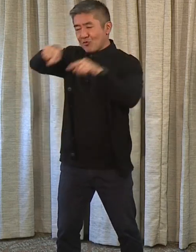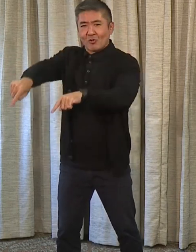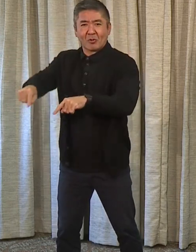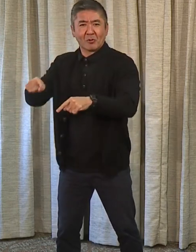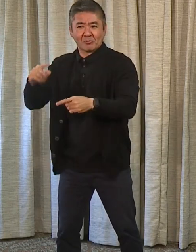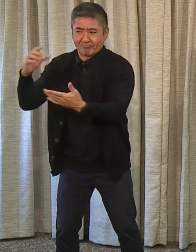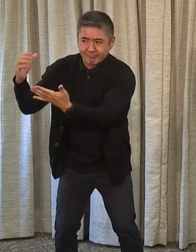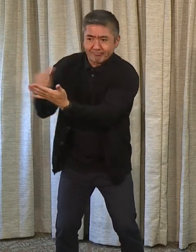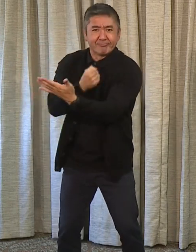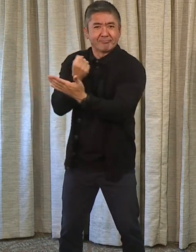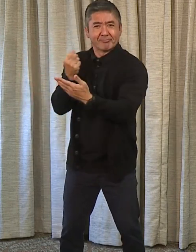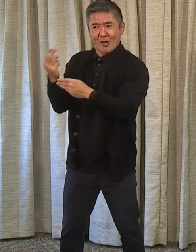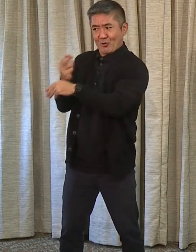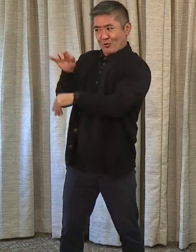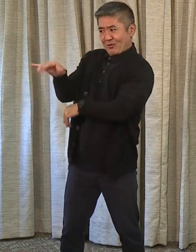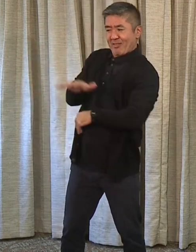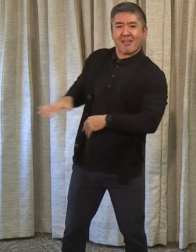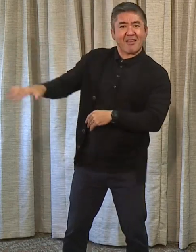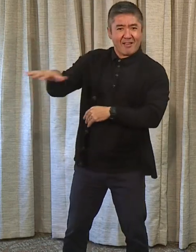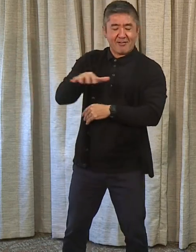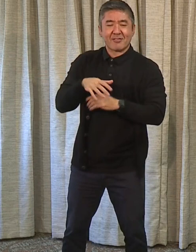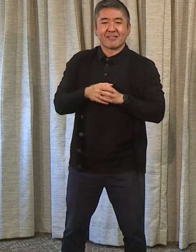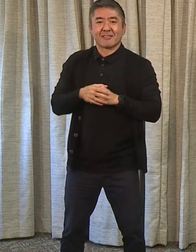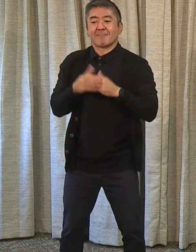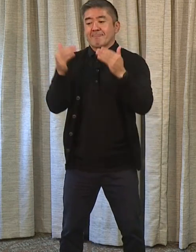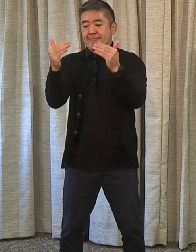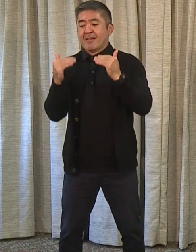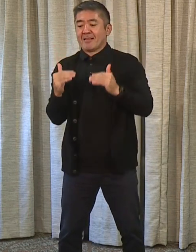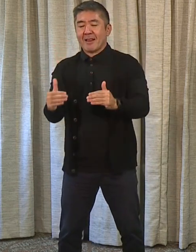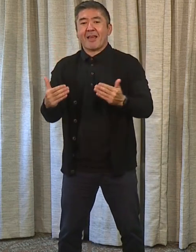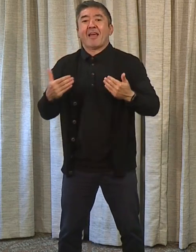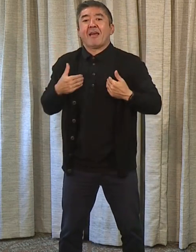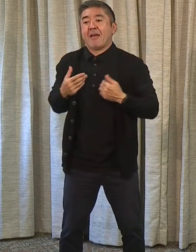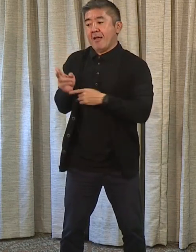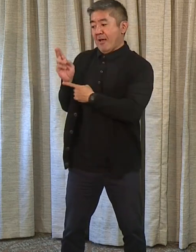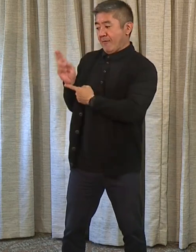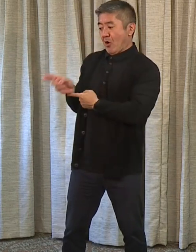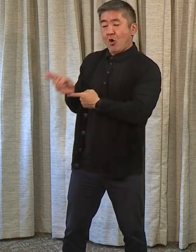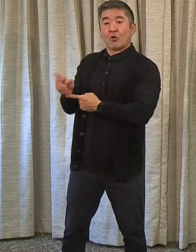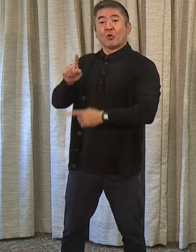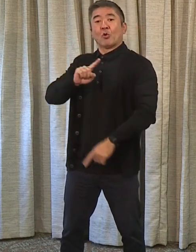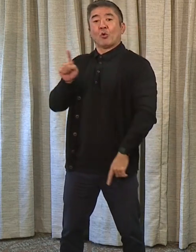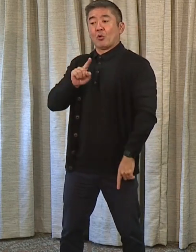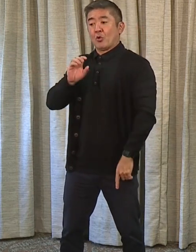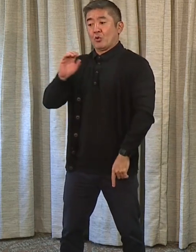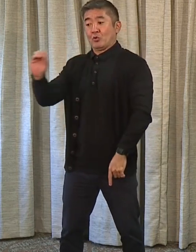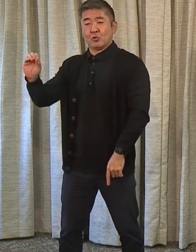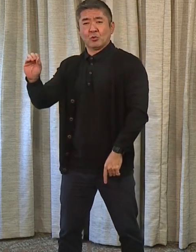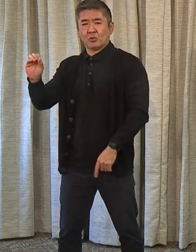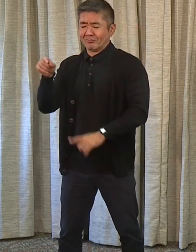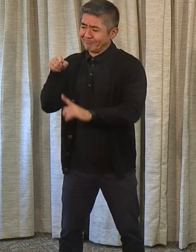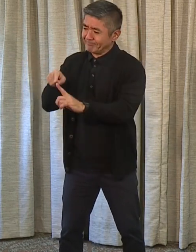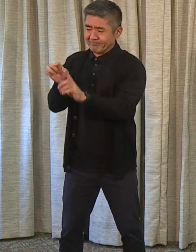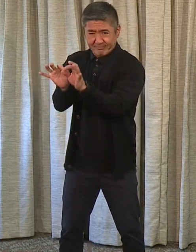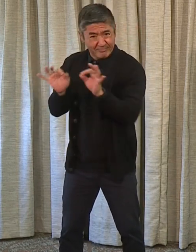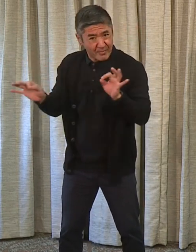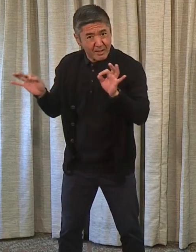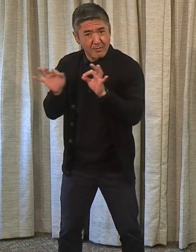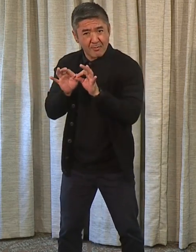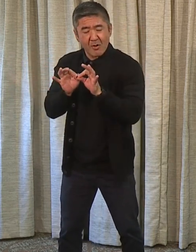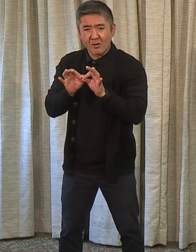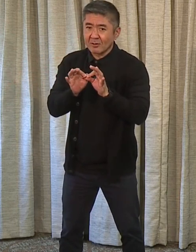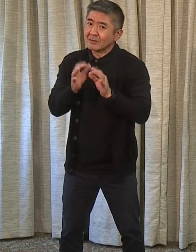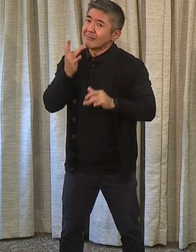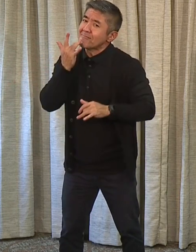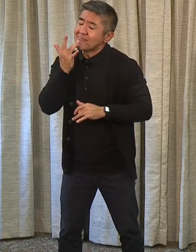maximum use of those facilities. Next up, the Honolulu Zoo. It's absolutely critical that we have, we've been